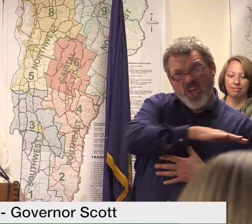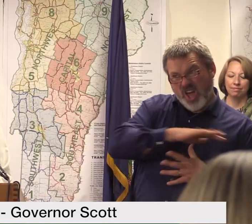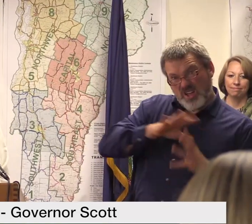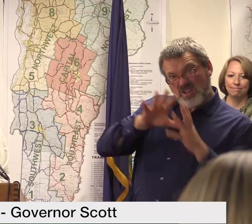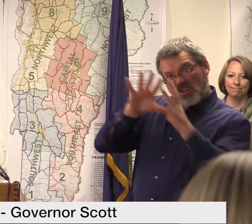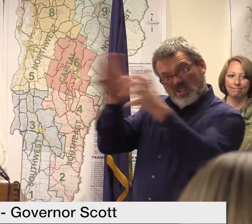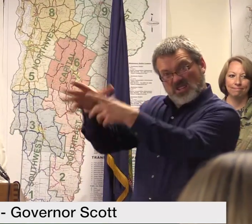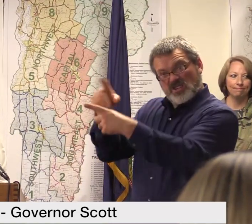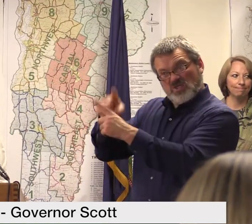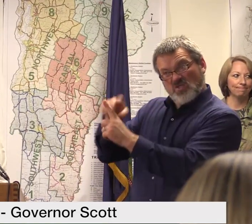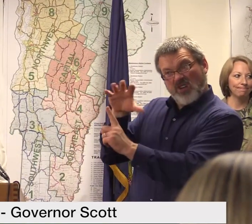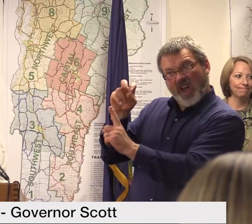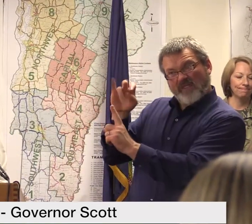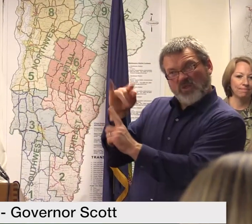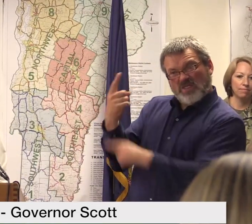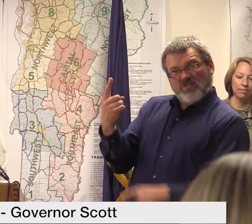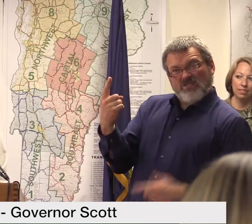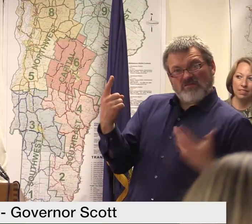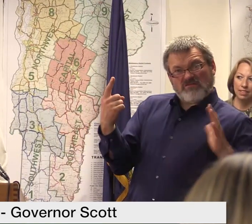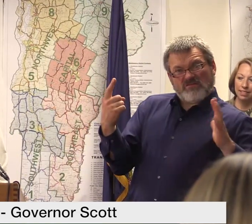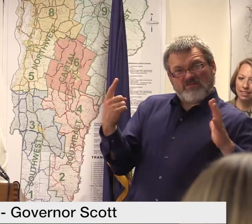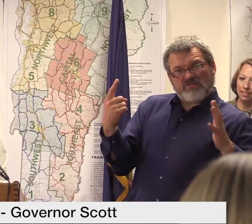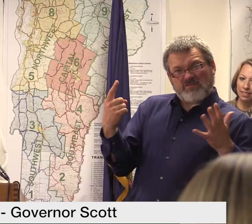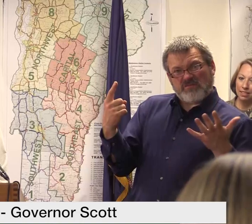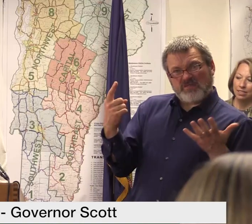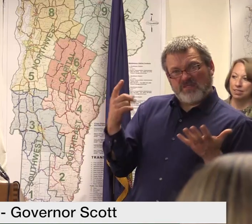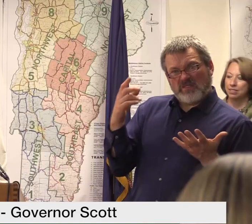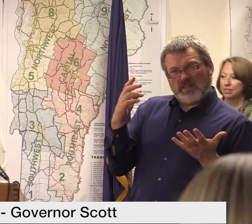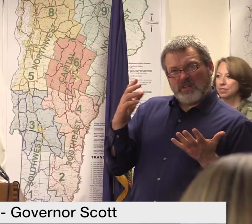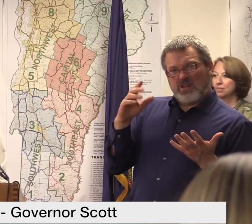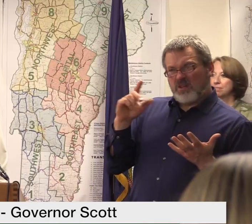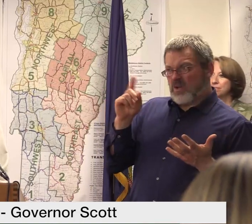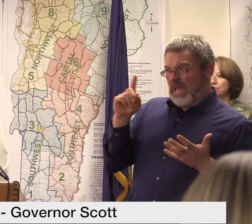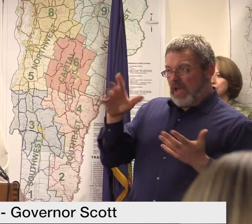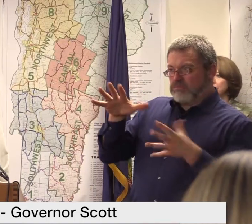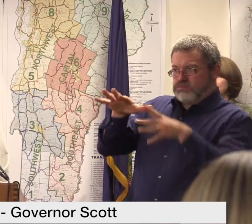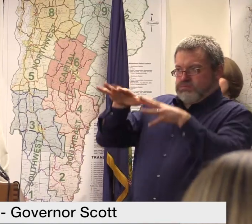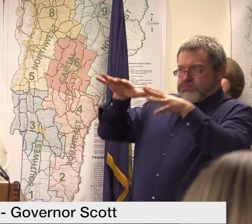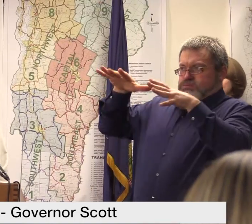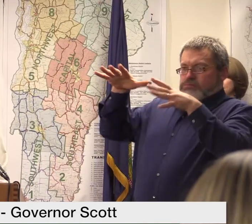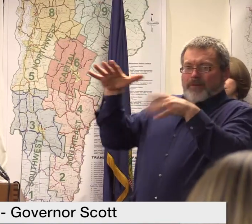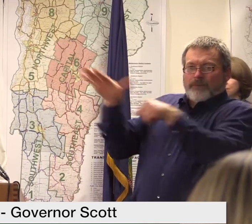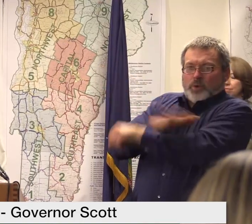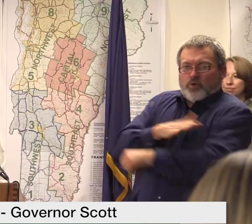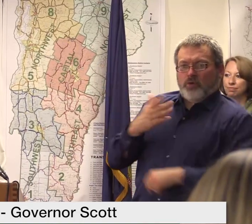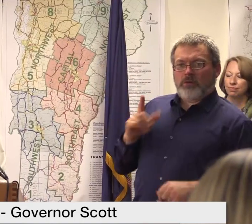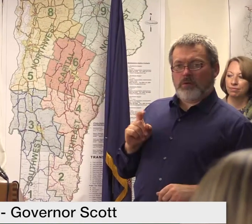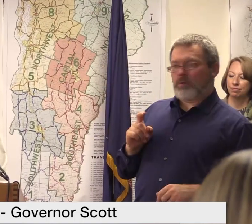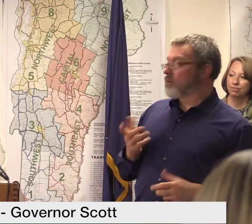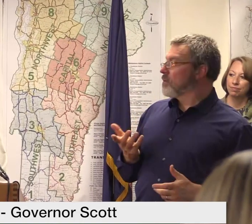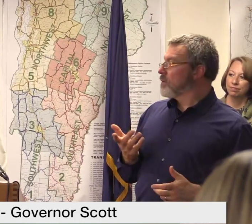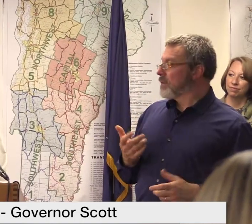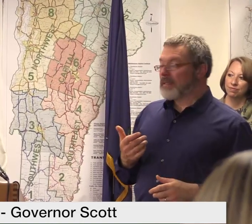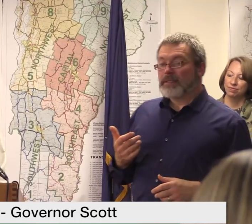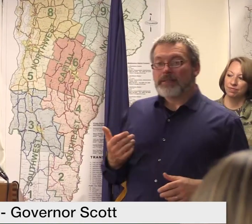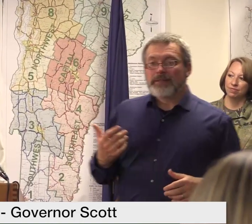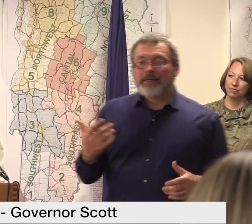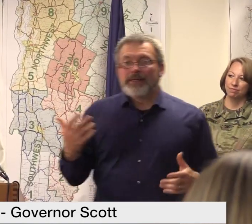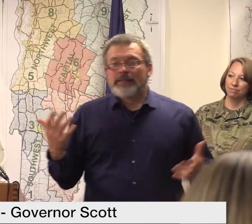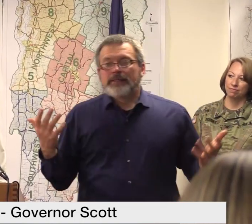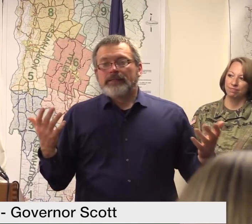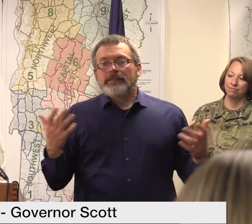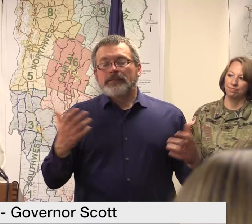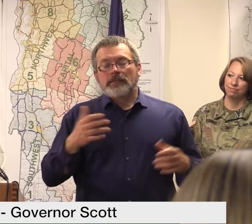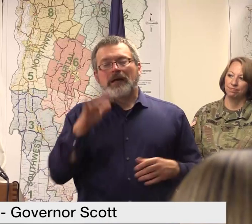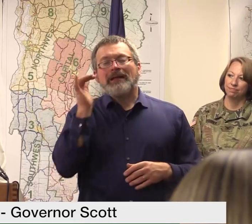uh is that sort of a clog in the system it gets it's a little bit more complicated than that because because some of the